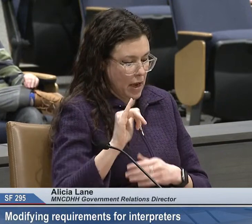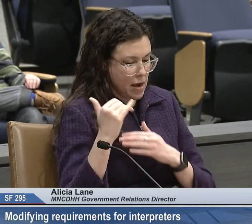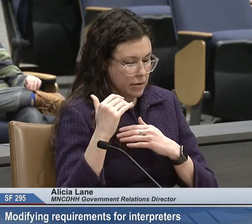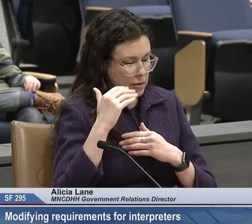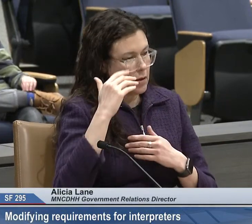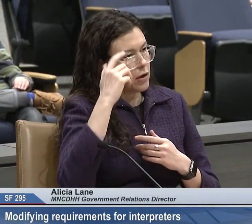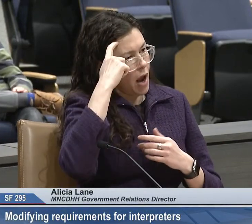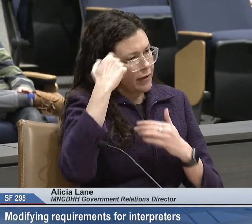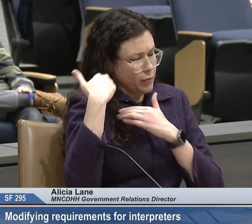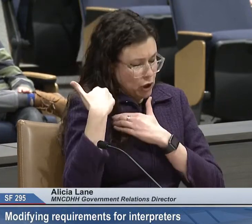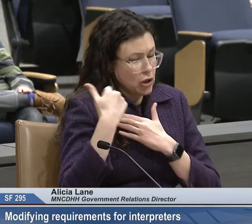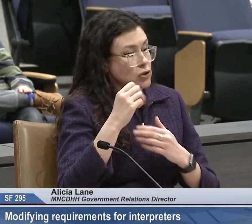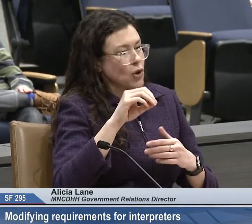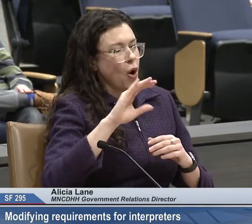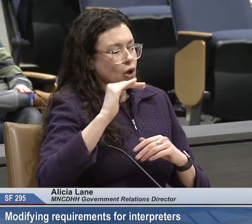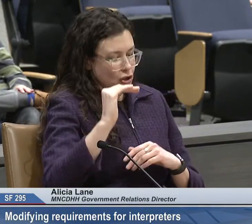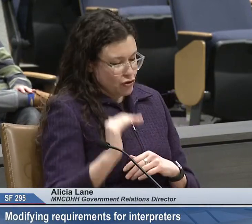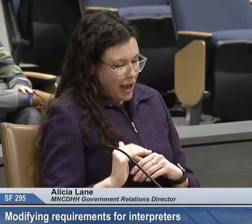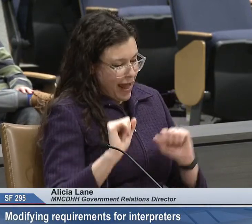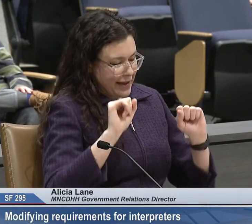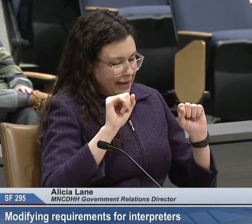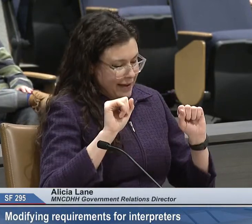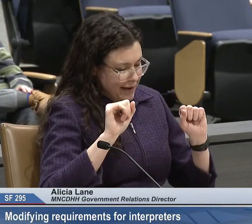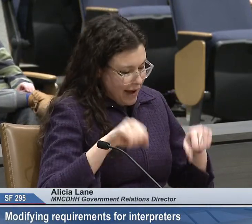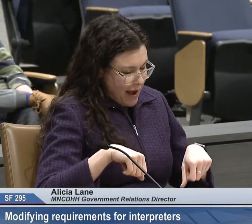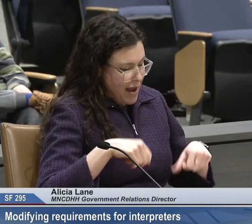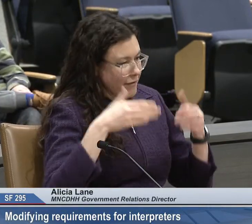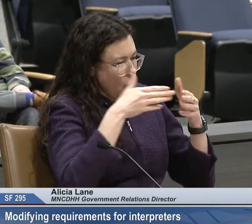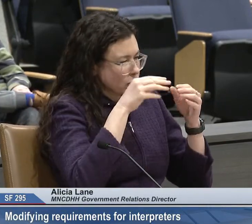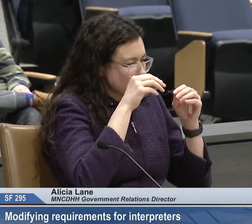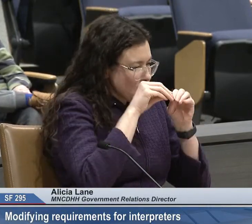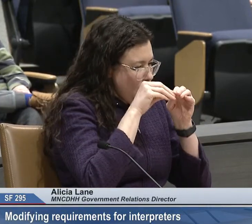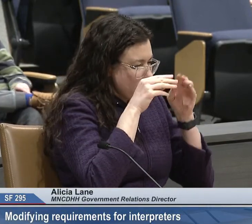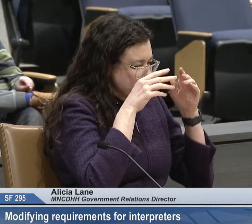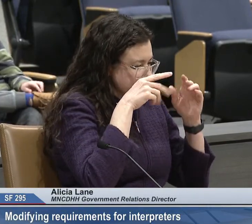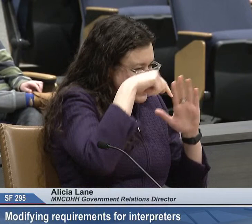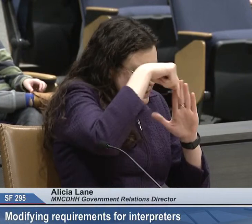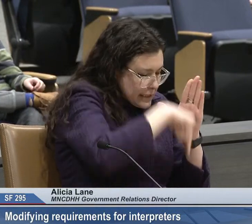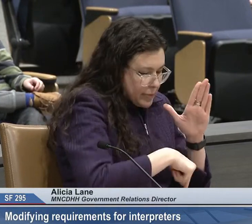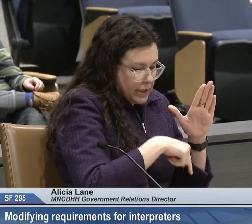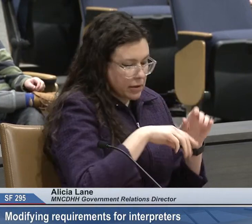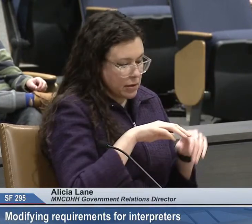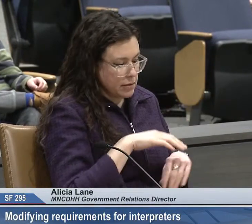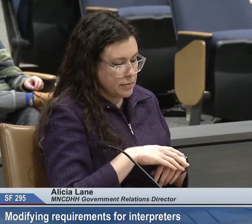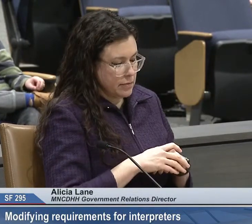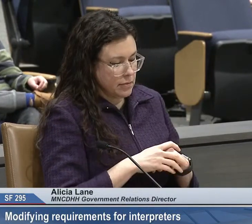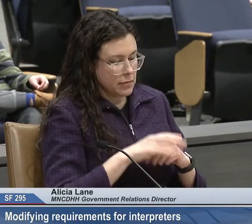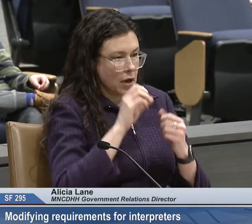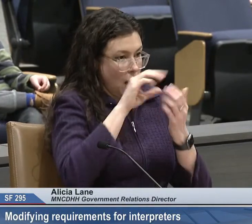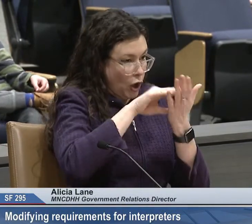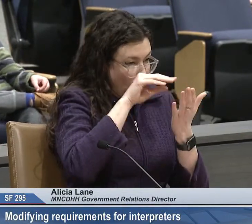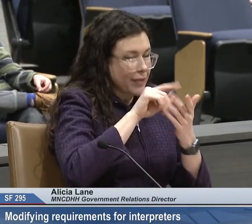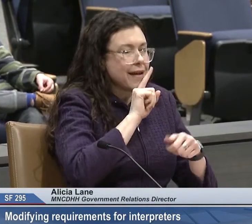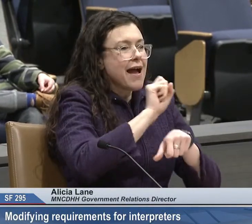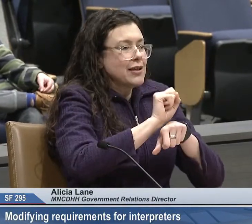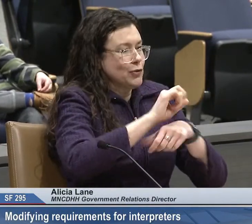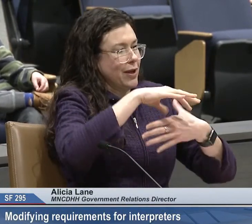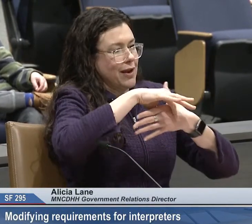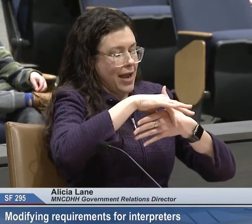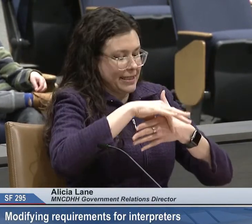of that cognitive burden so the child can focus more deeply on learning the actual